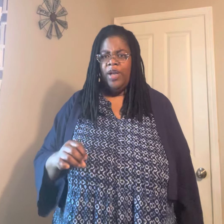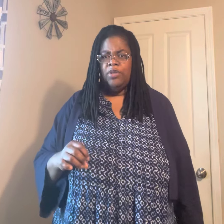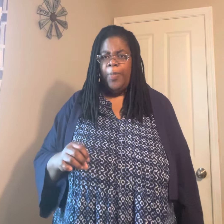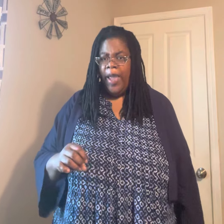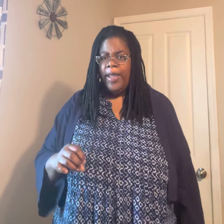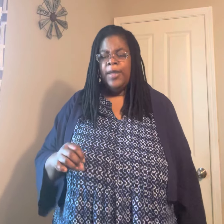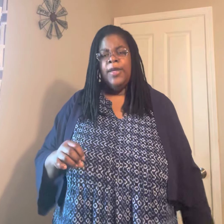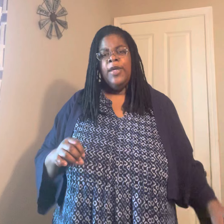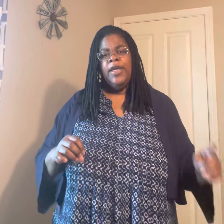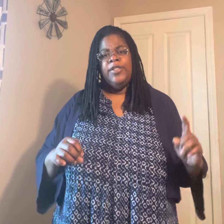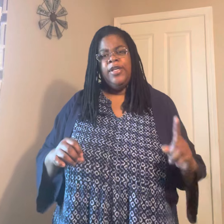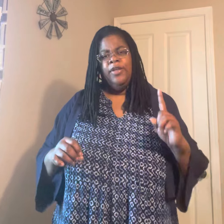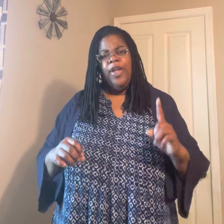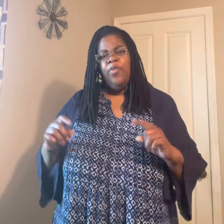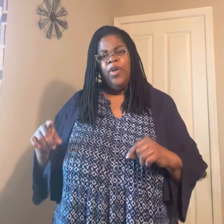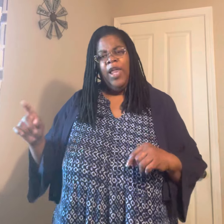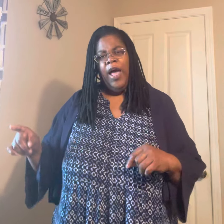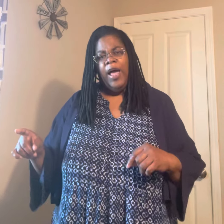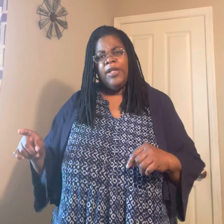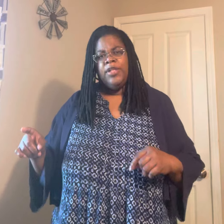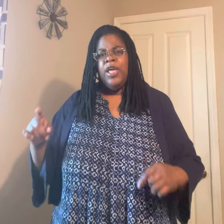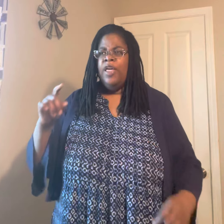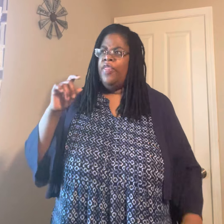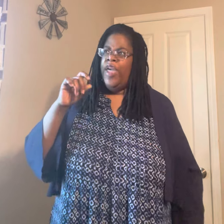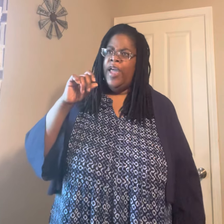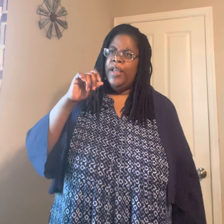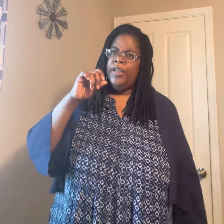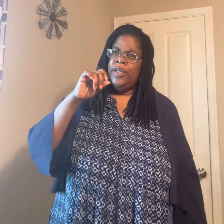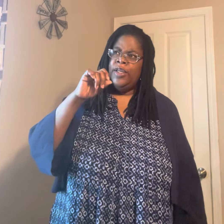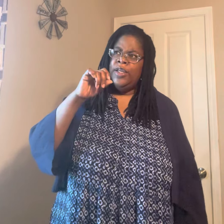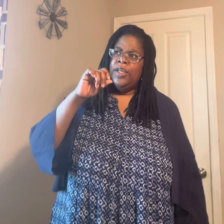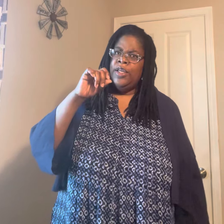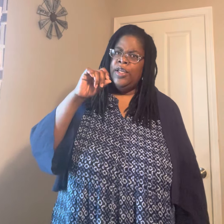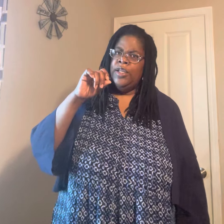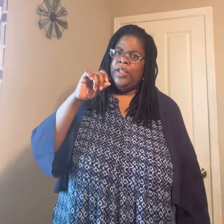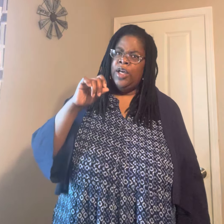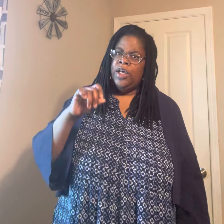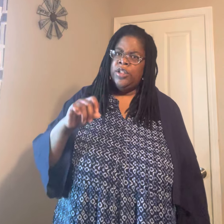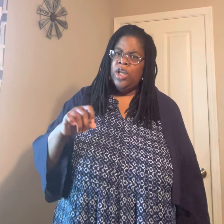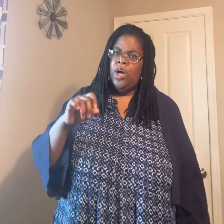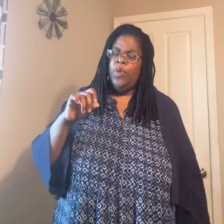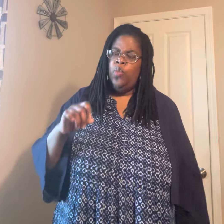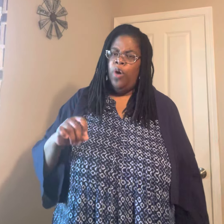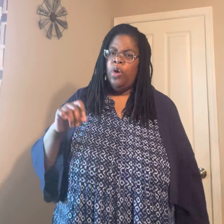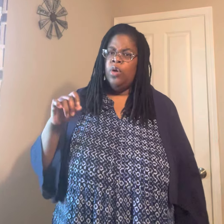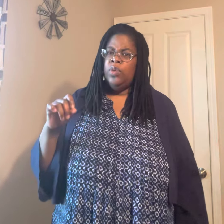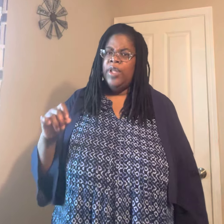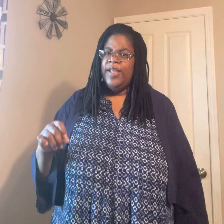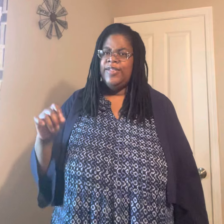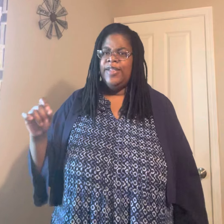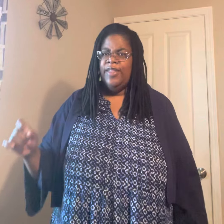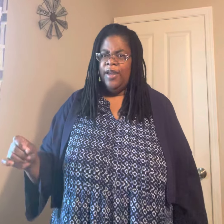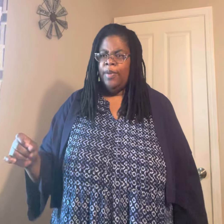pay until they realized that the some who work less than them